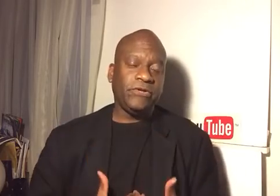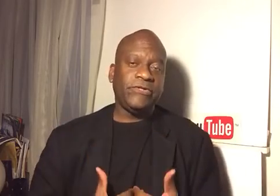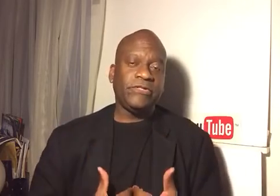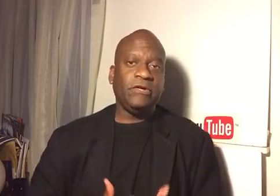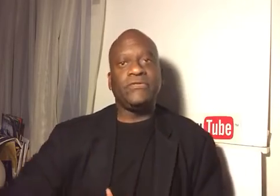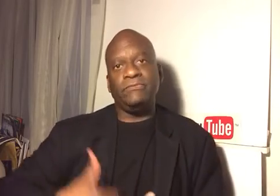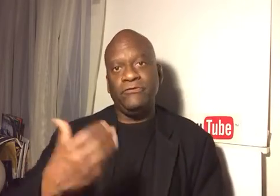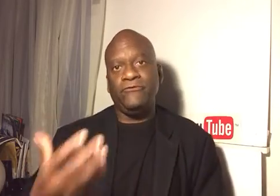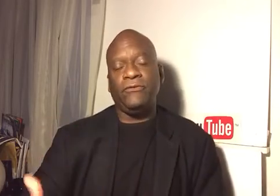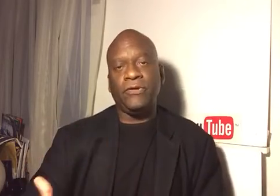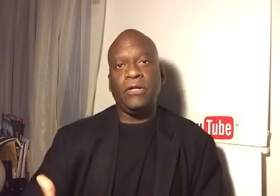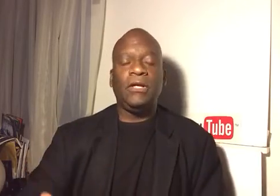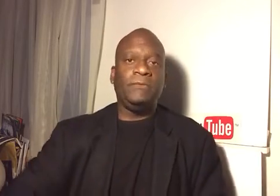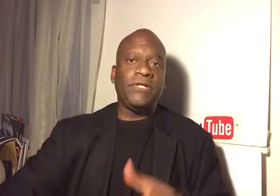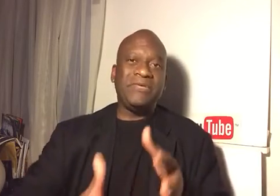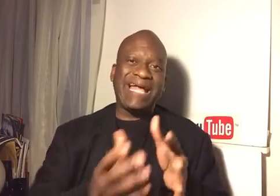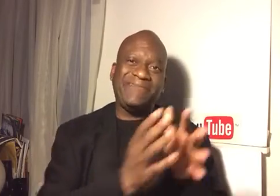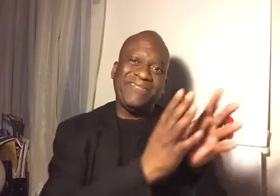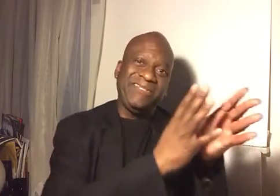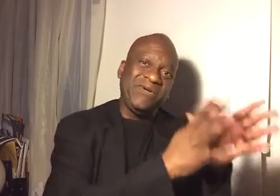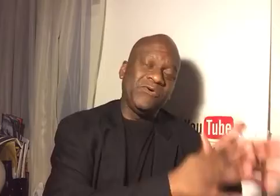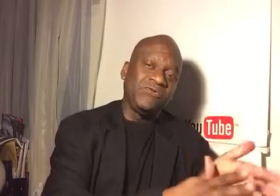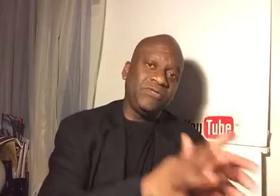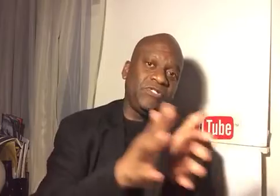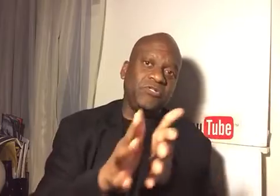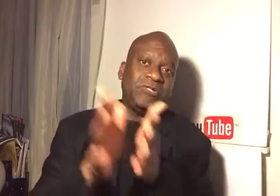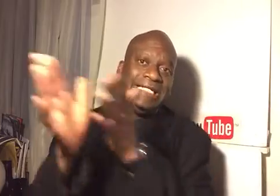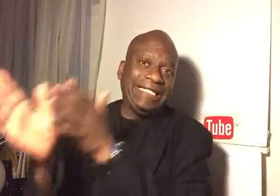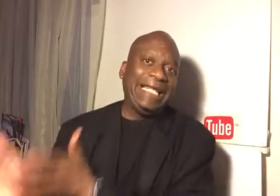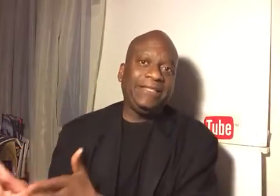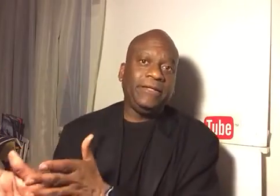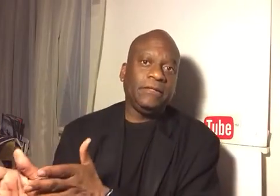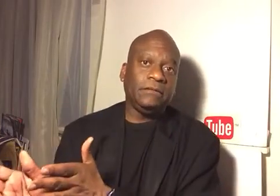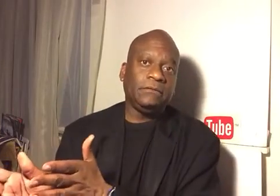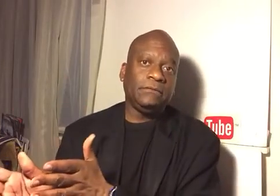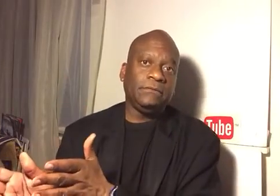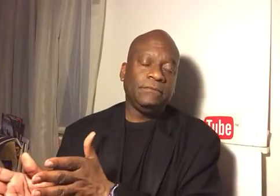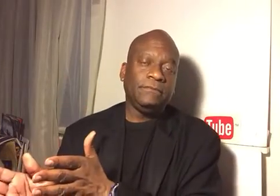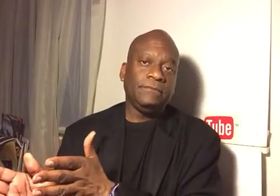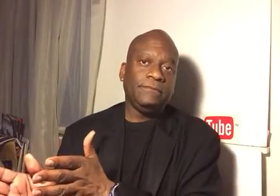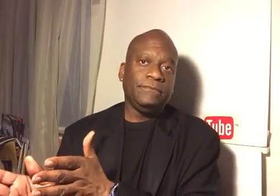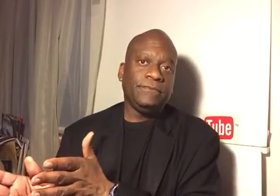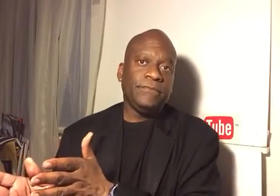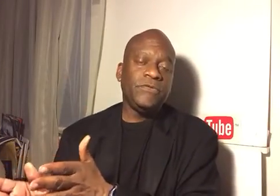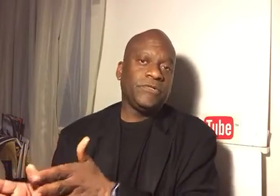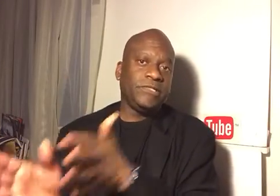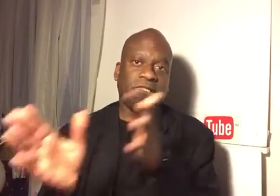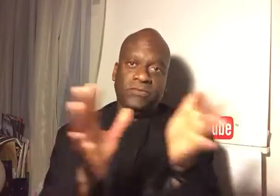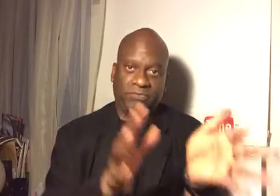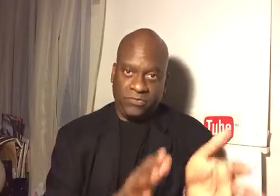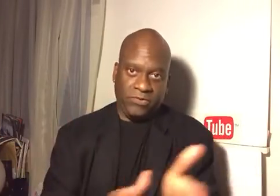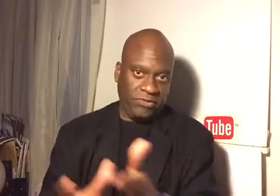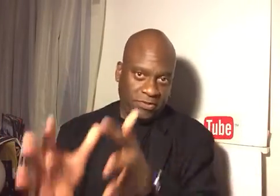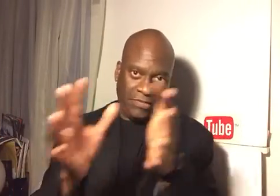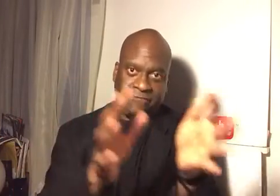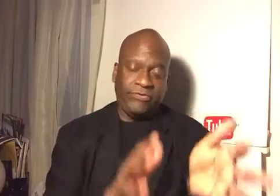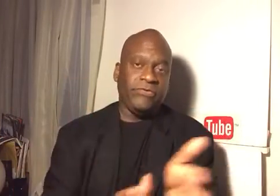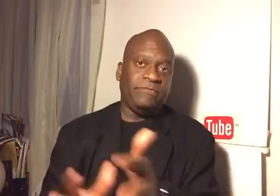with ourselves, and move forward. But we have to go through this journey to get there. You were going to say, well, what does this have to do with